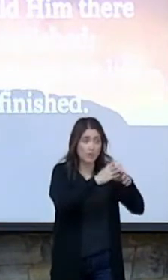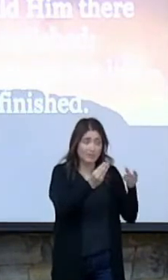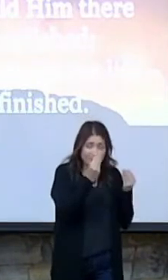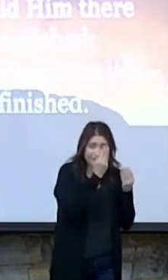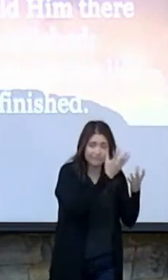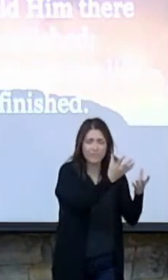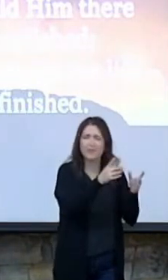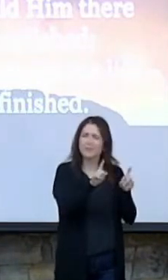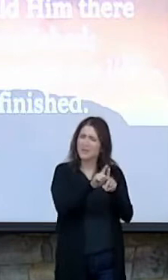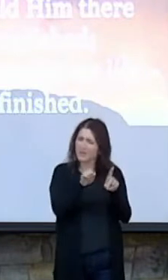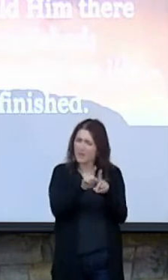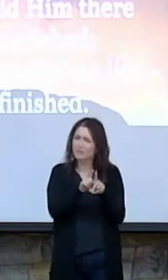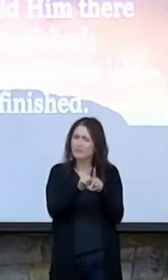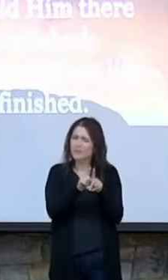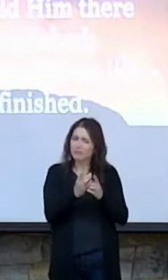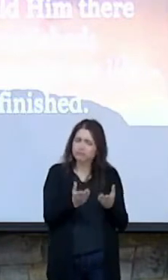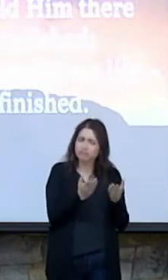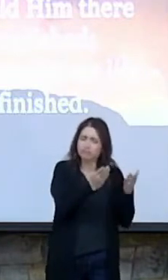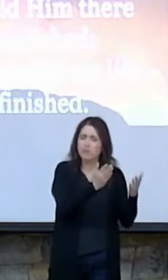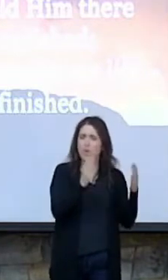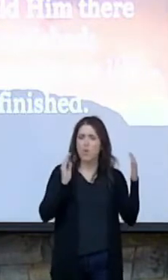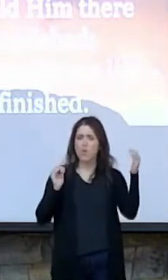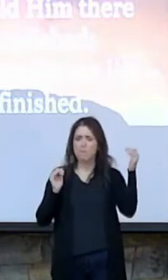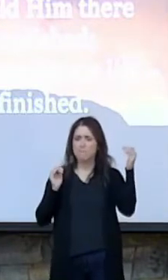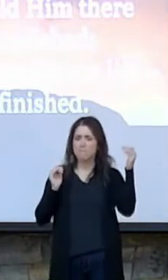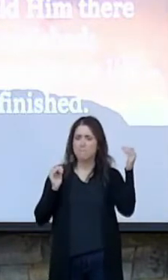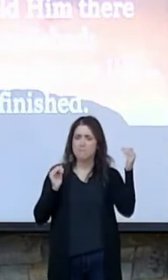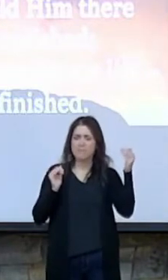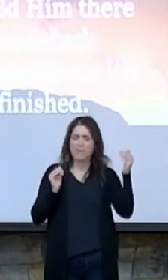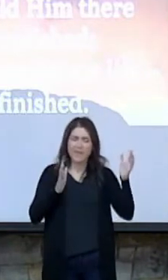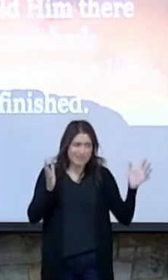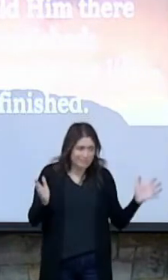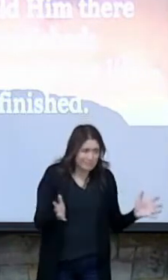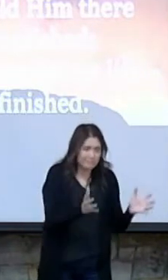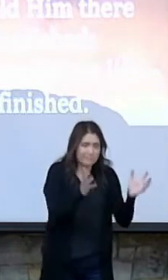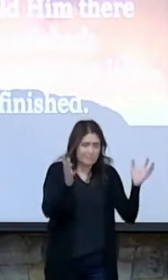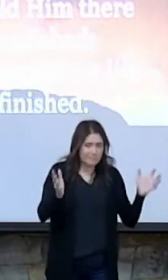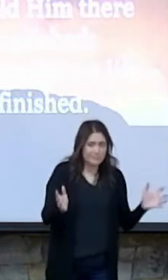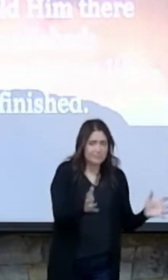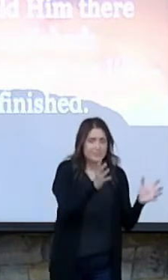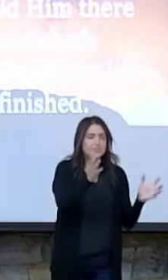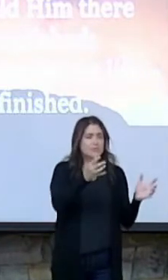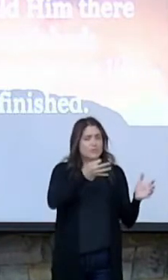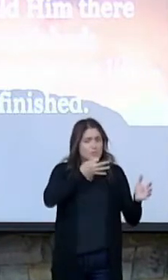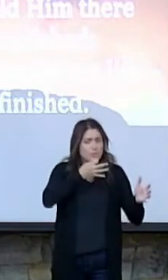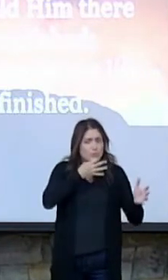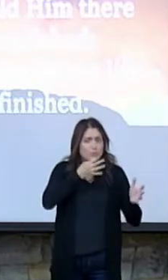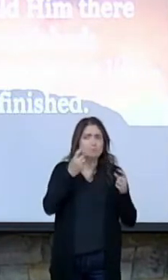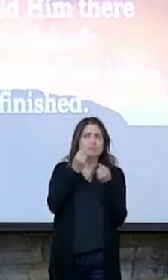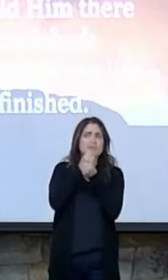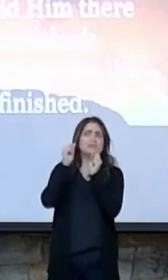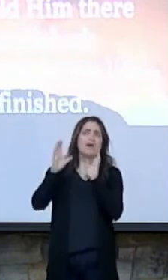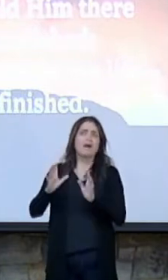brought words of hope. He brought words of encouragement of the coming Messiah. In one of the more famous